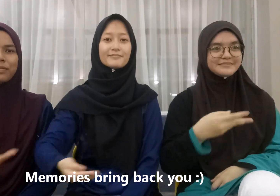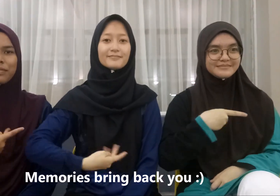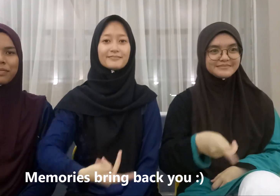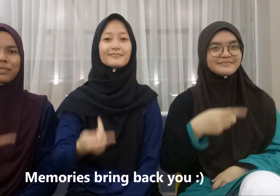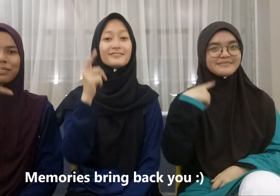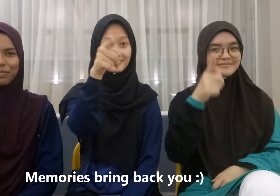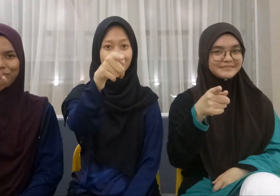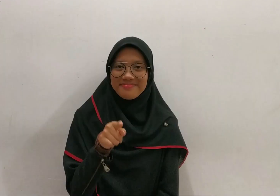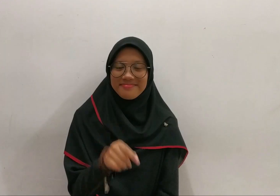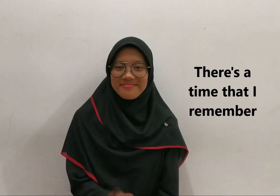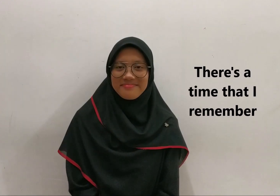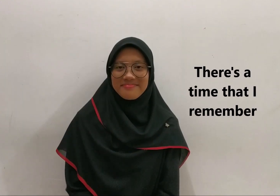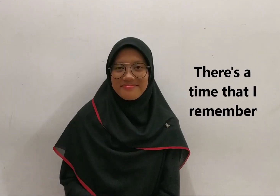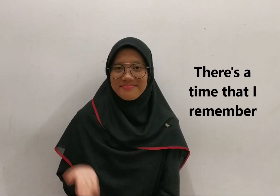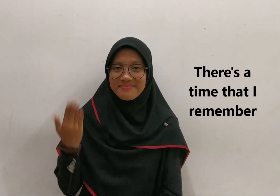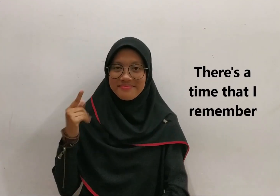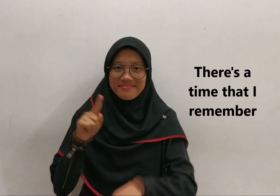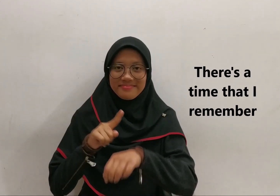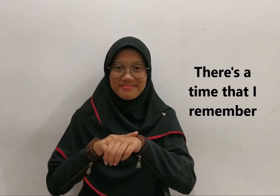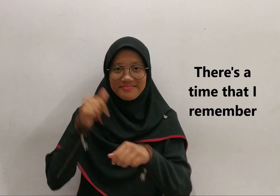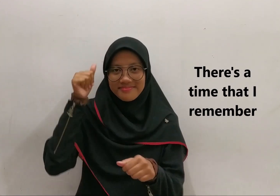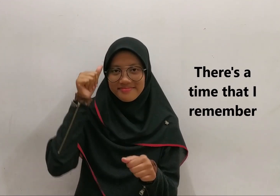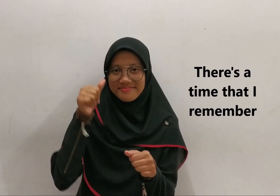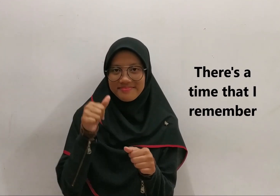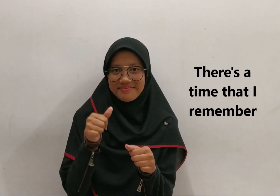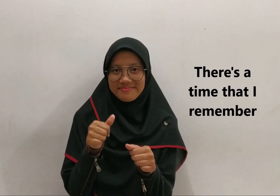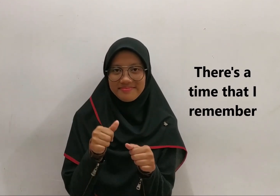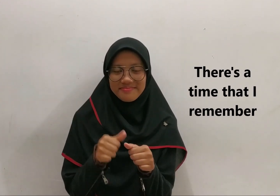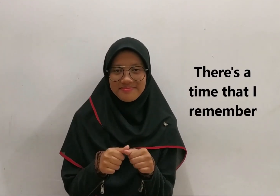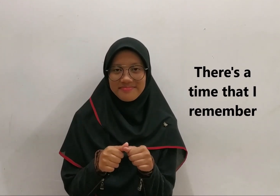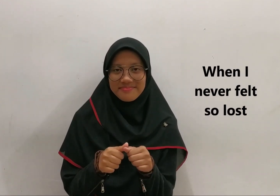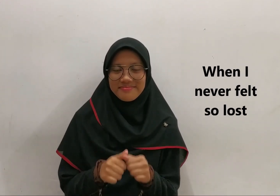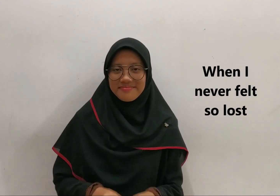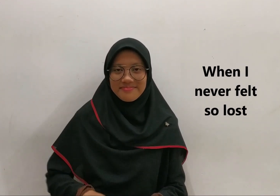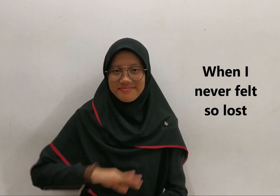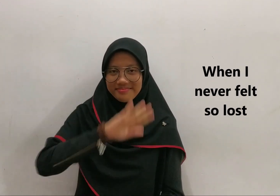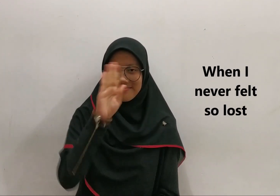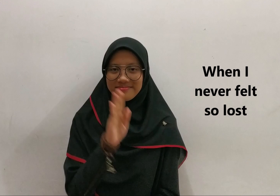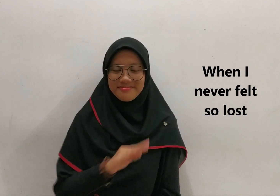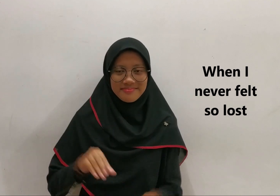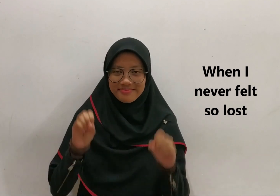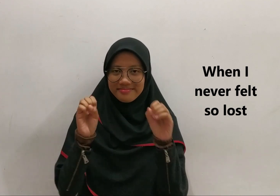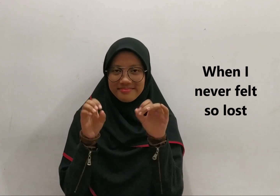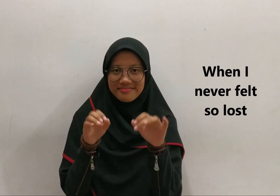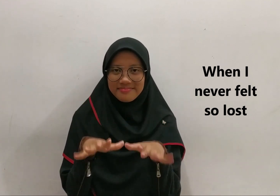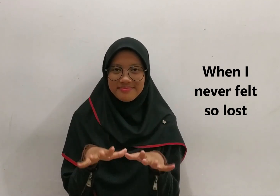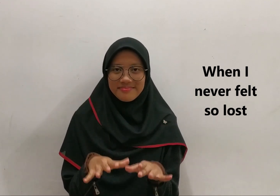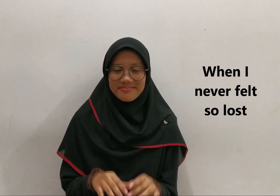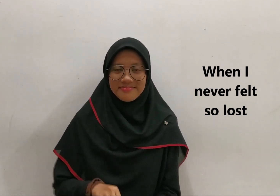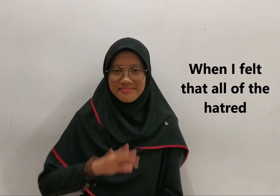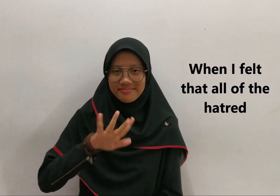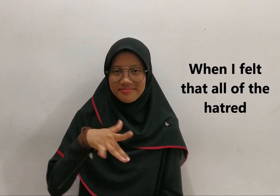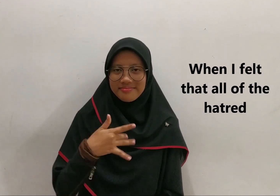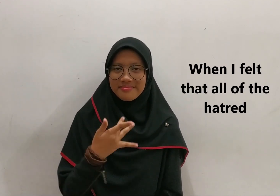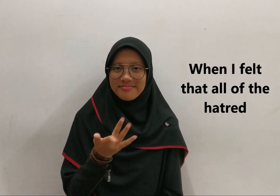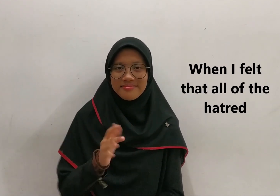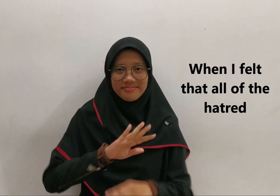yours There's a time that I remember When I never felt so lost And I felt all of the